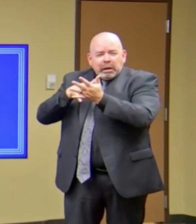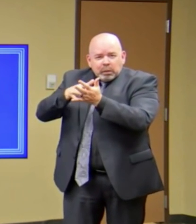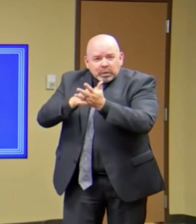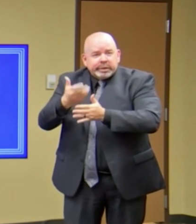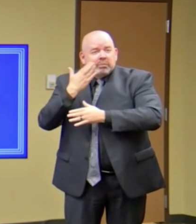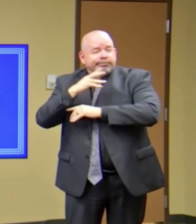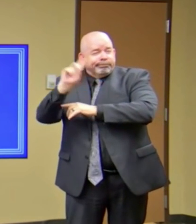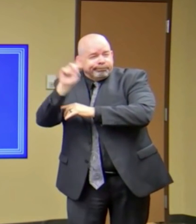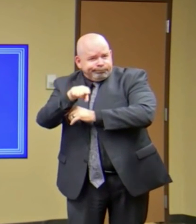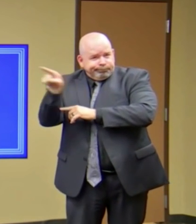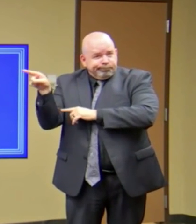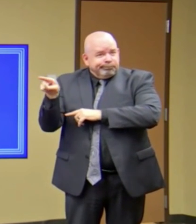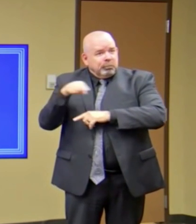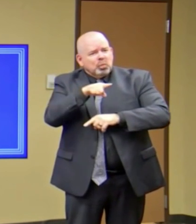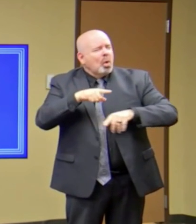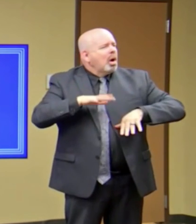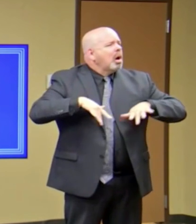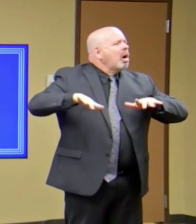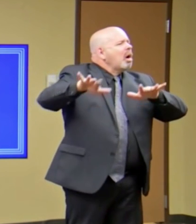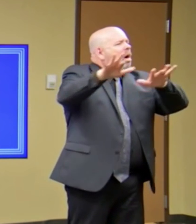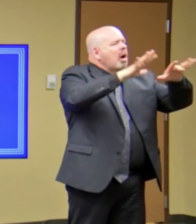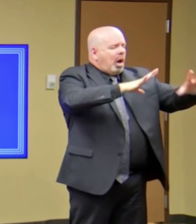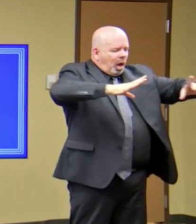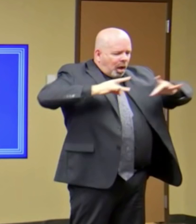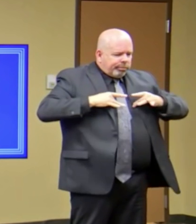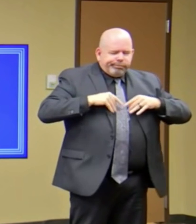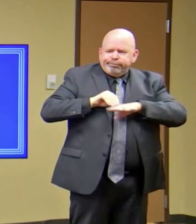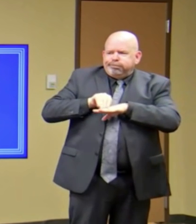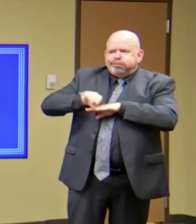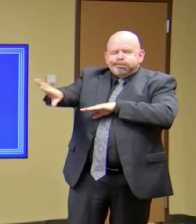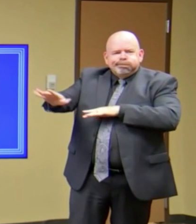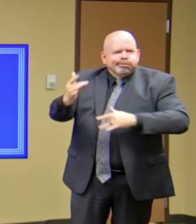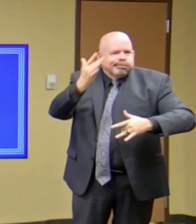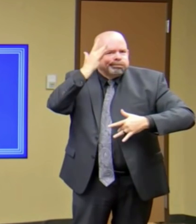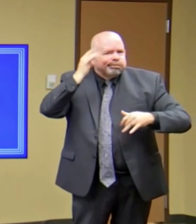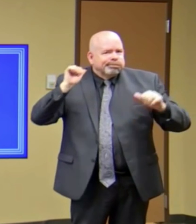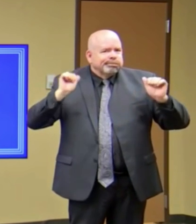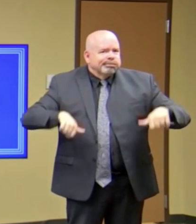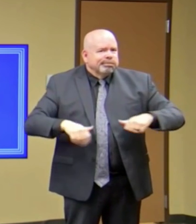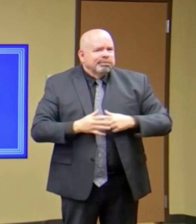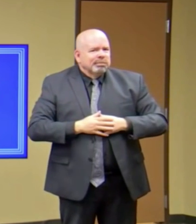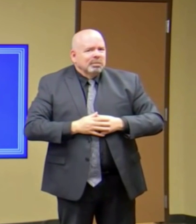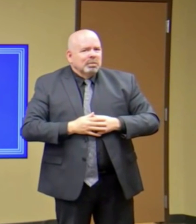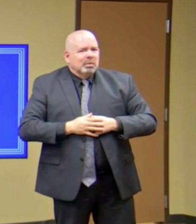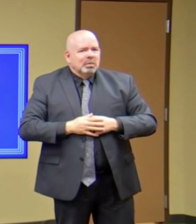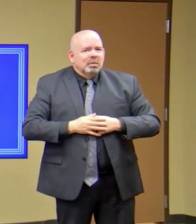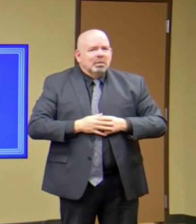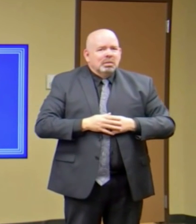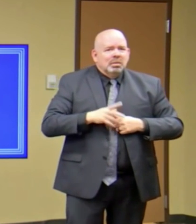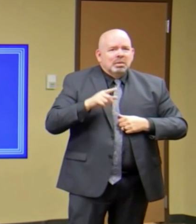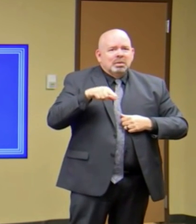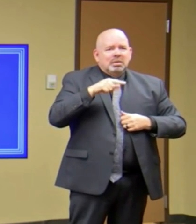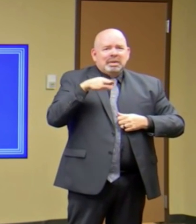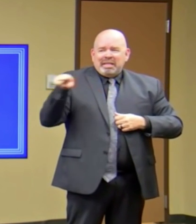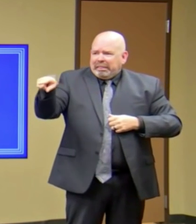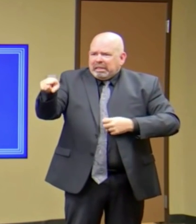into this category, like we've talked about, where they're over 65. They have an underlying condition like diabetes.